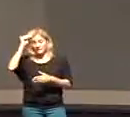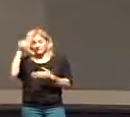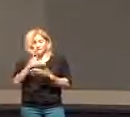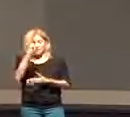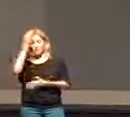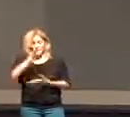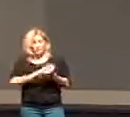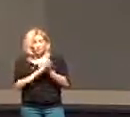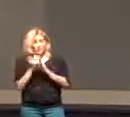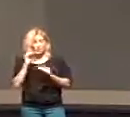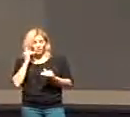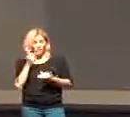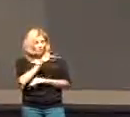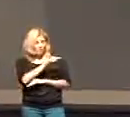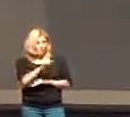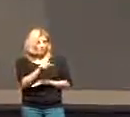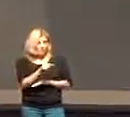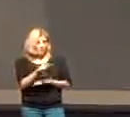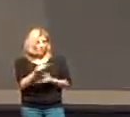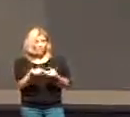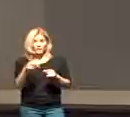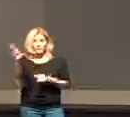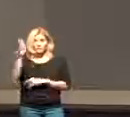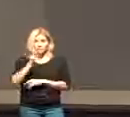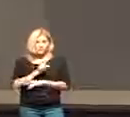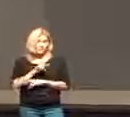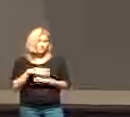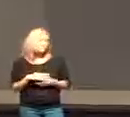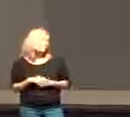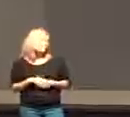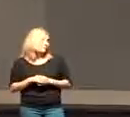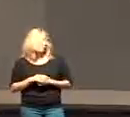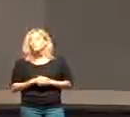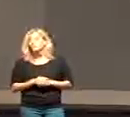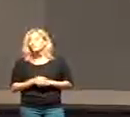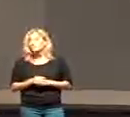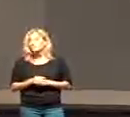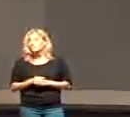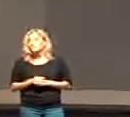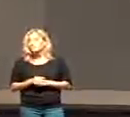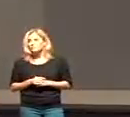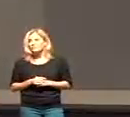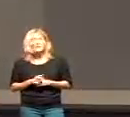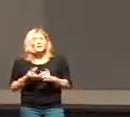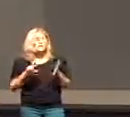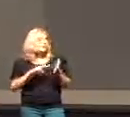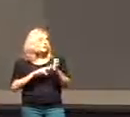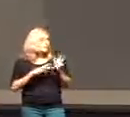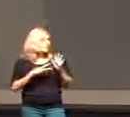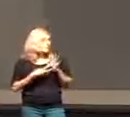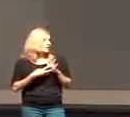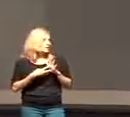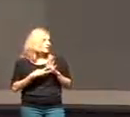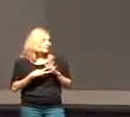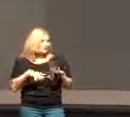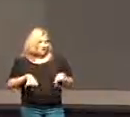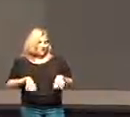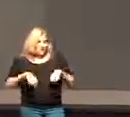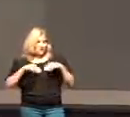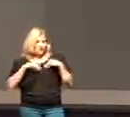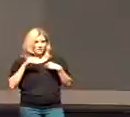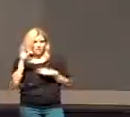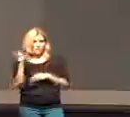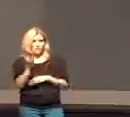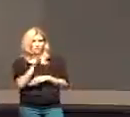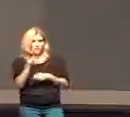when he comes in his father's glory with holy angels it means we take up the cross we're